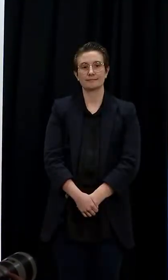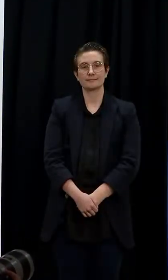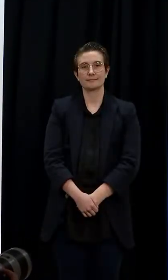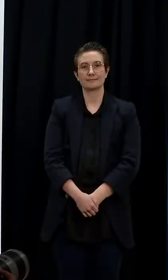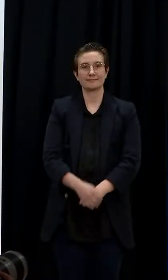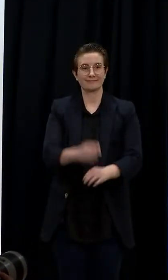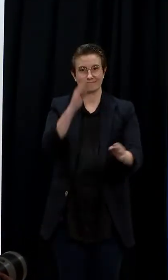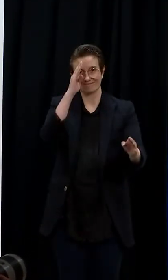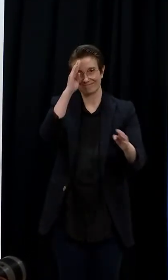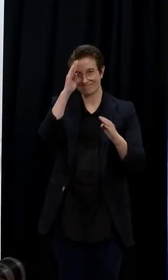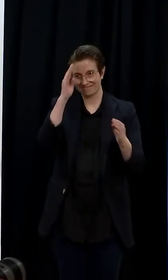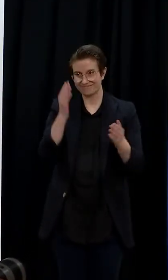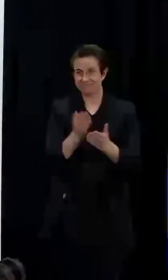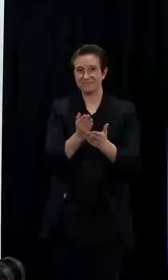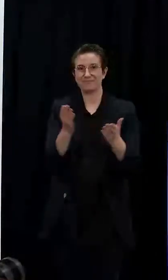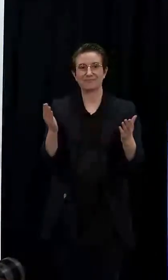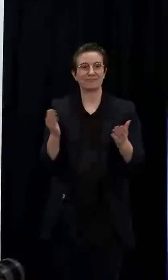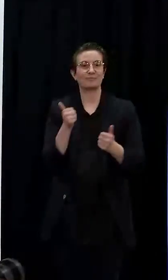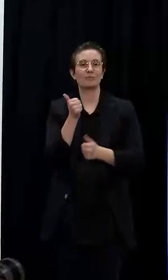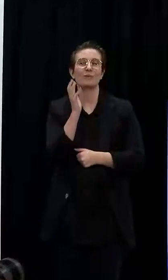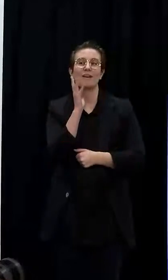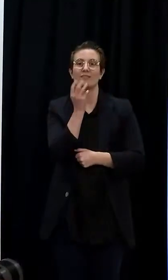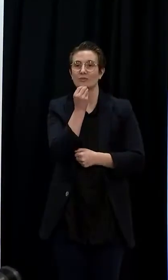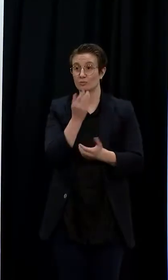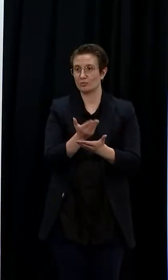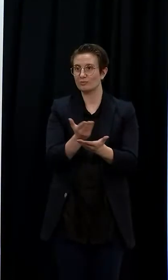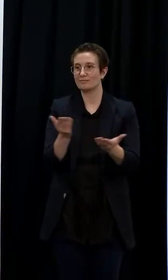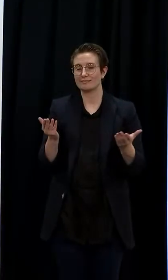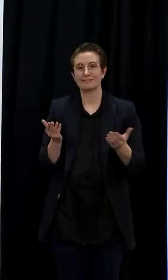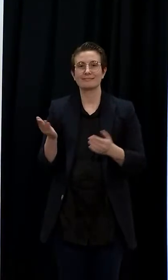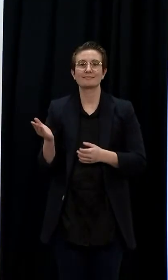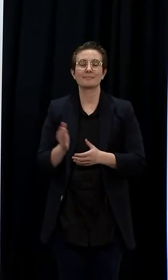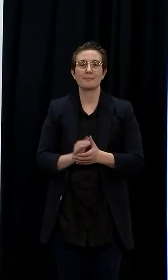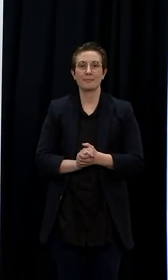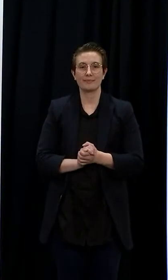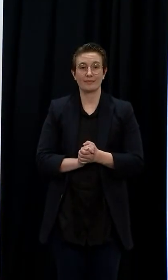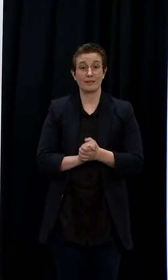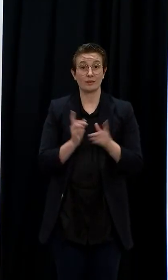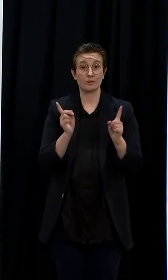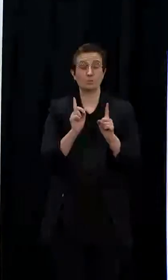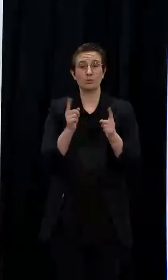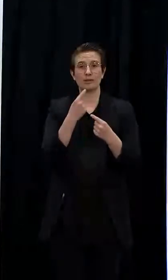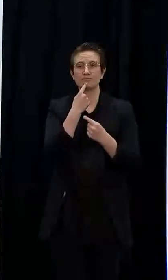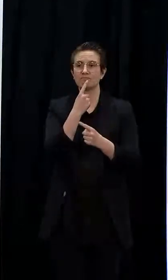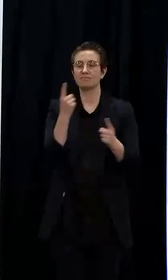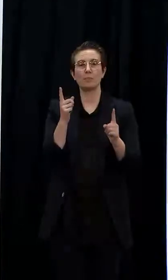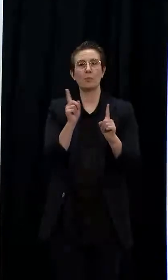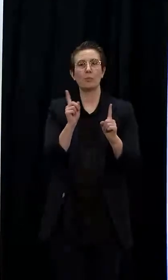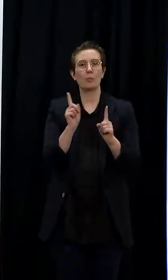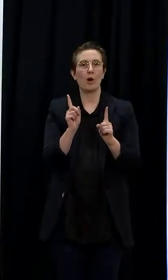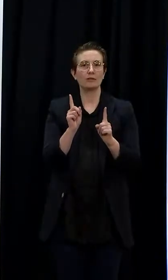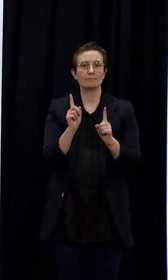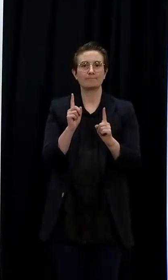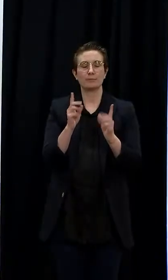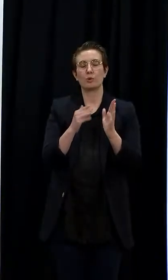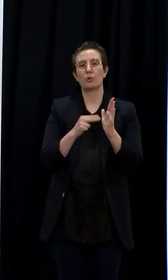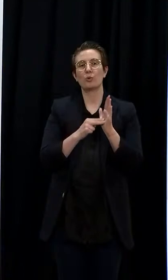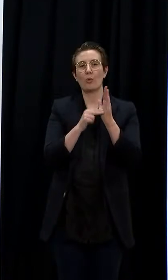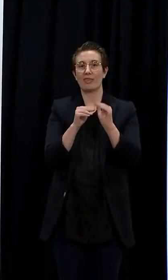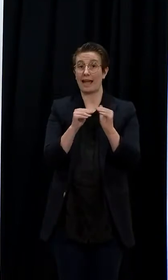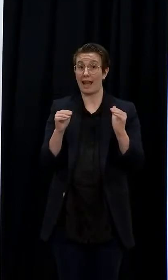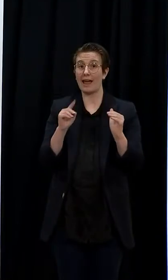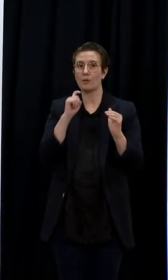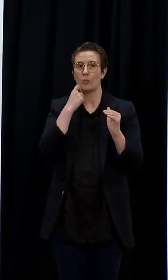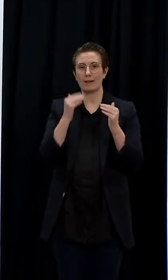Kia ora koutou katoa. Good afternoon, everyone. I'm going to outline the details of Northland's move to Alert Level